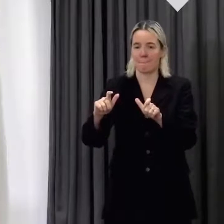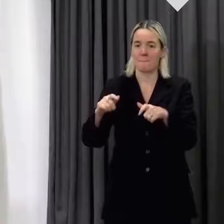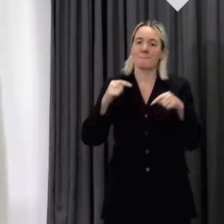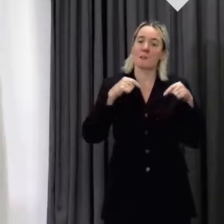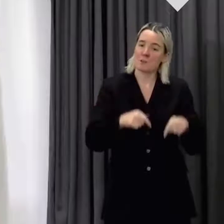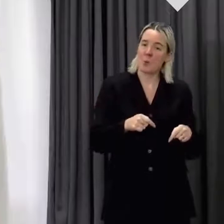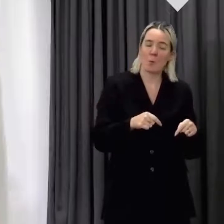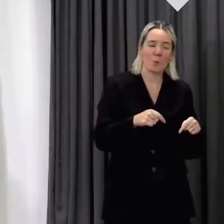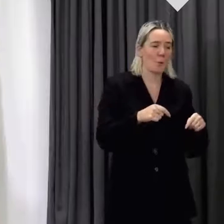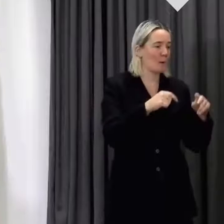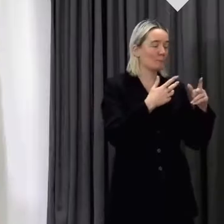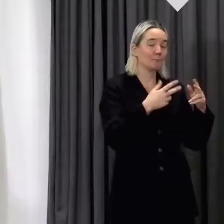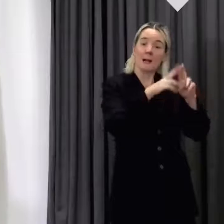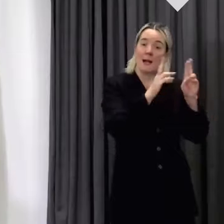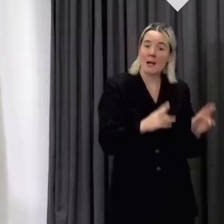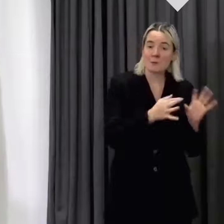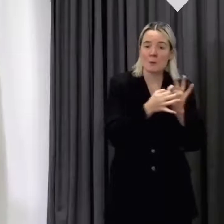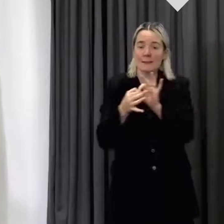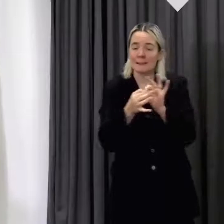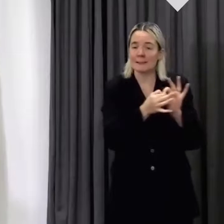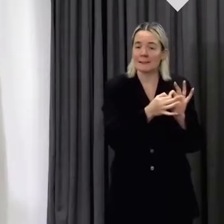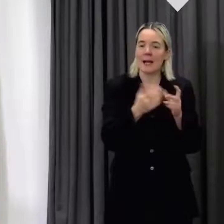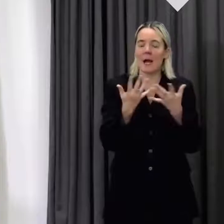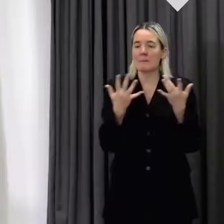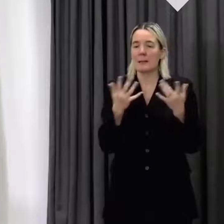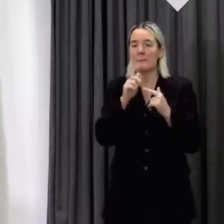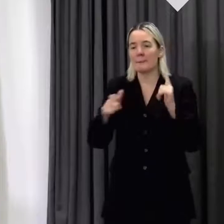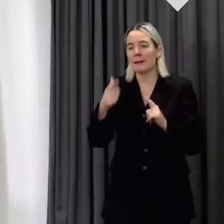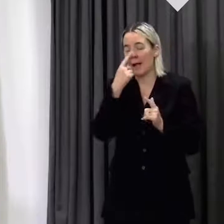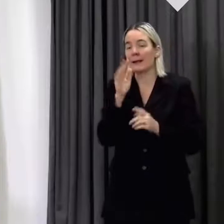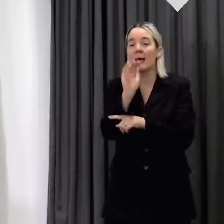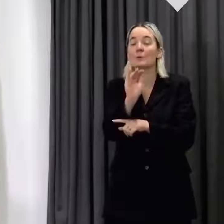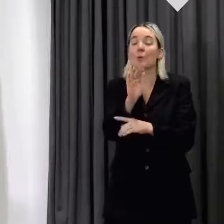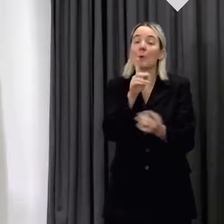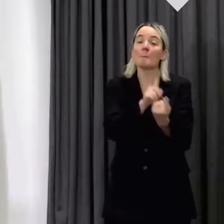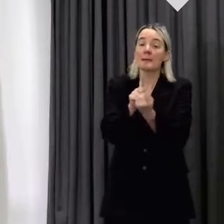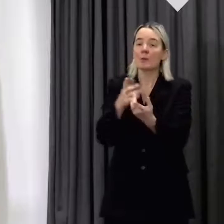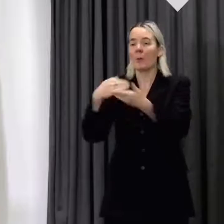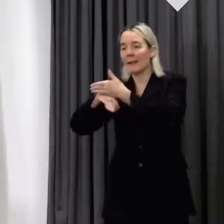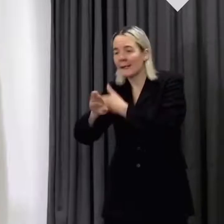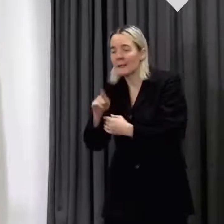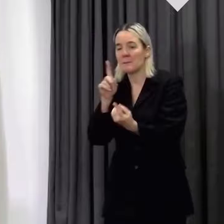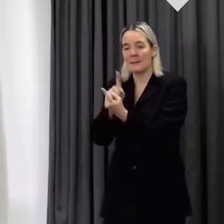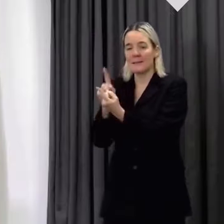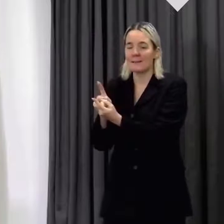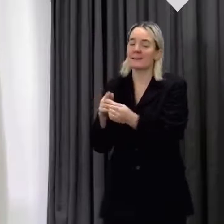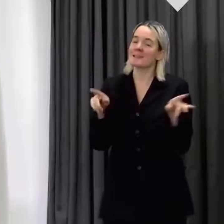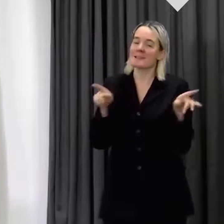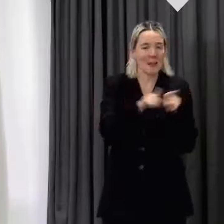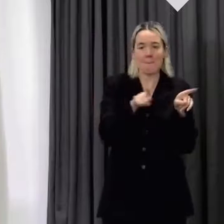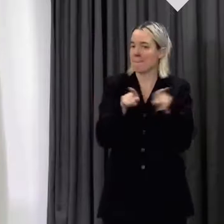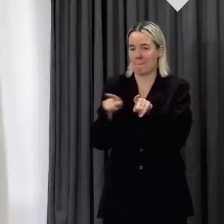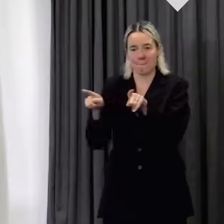households, how many people can meet in public outdoors or indoor places, or restrictions on